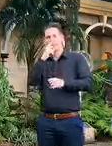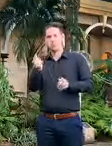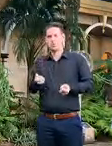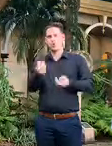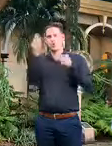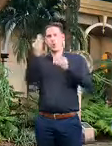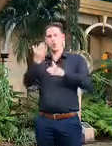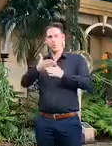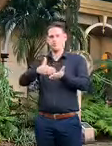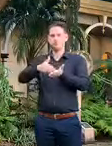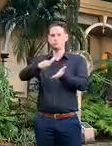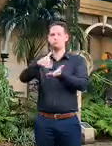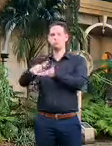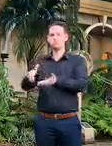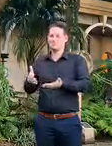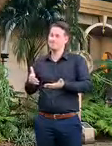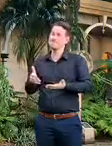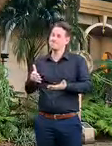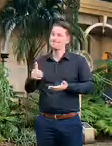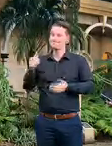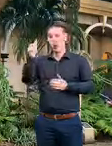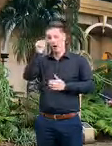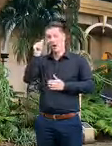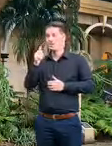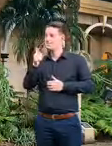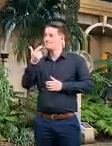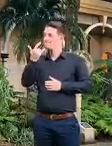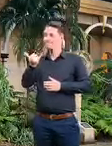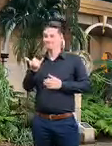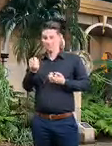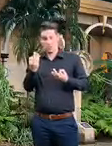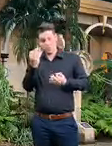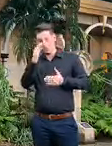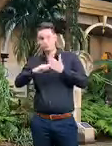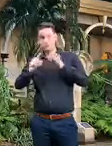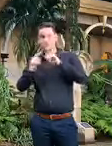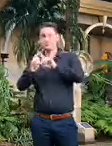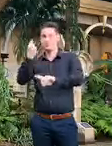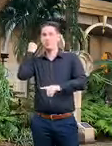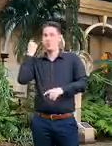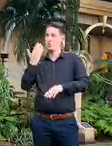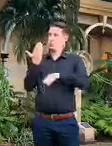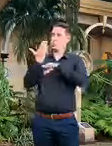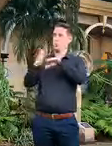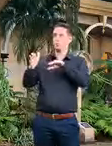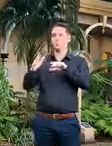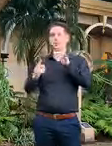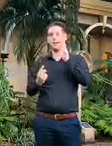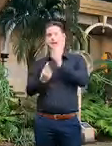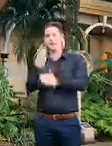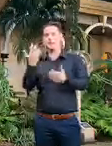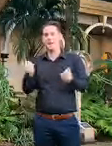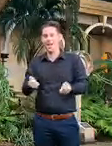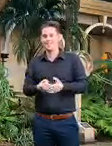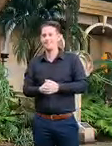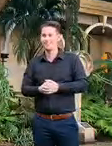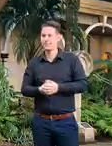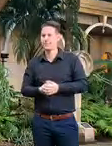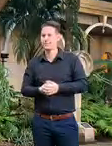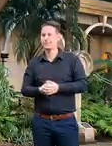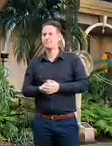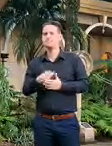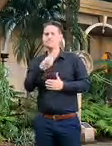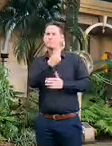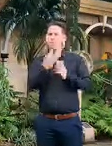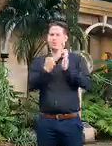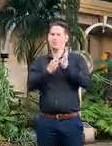yeah i know this is unprecedented times it's absolutely unprecedented times um we've been having briefings from the